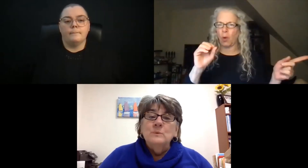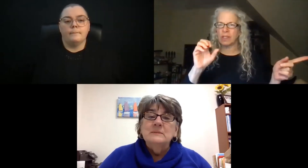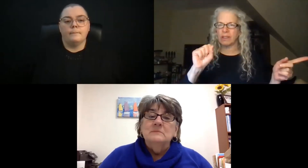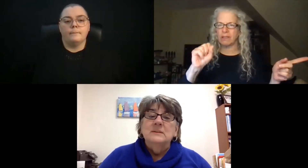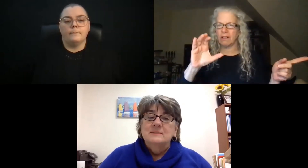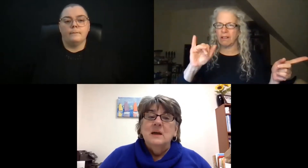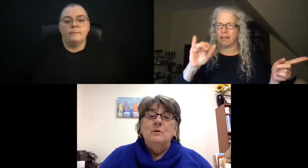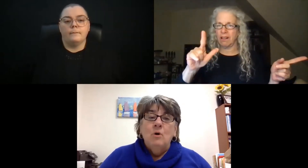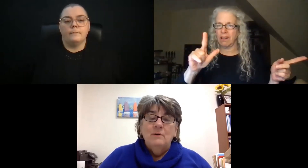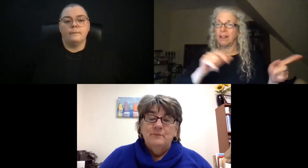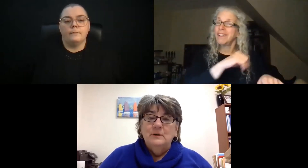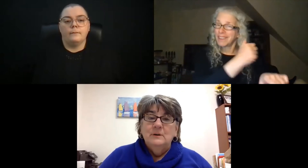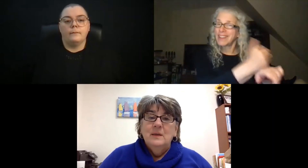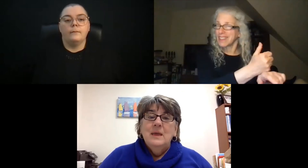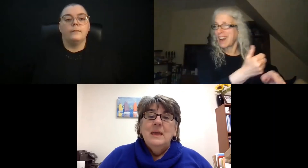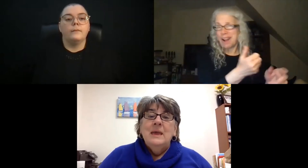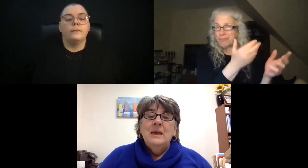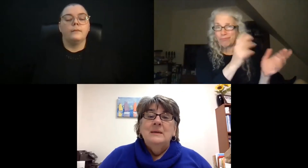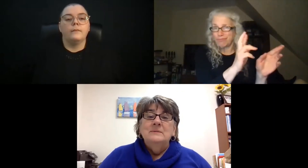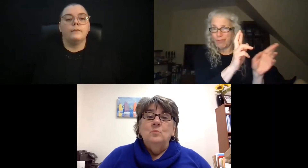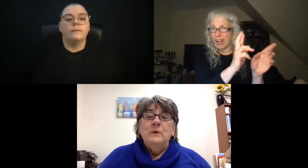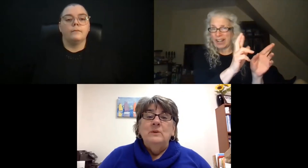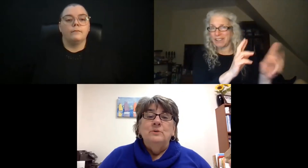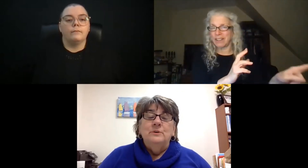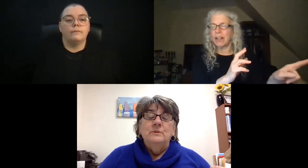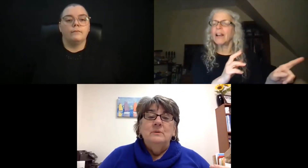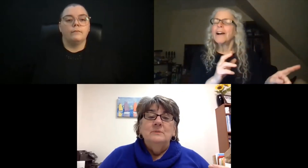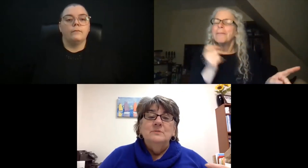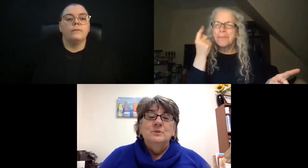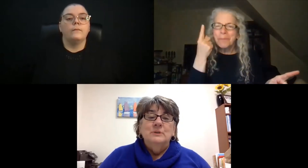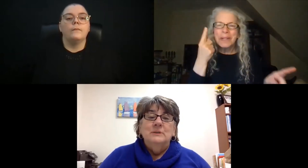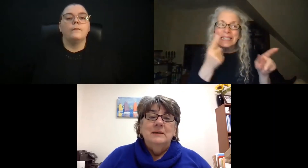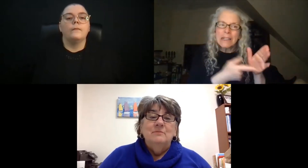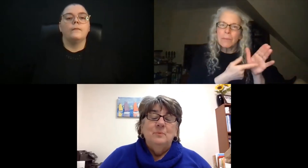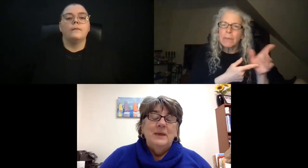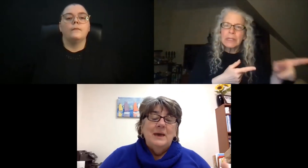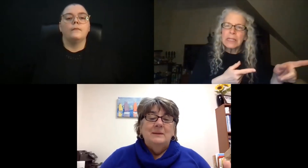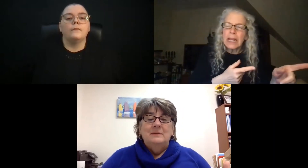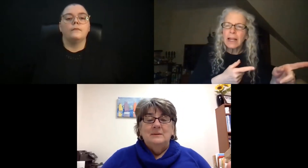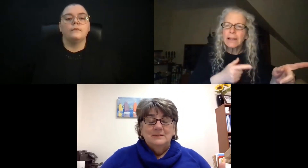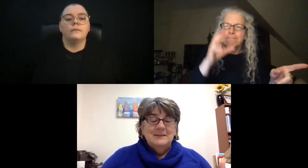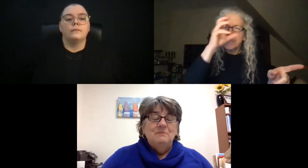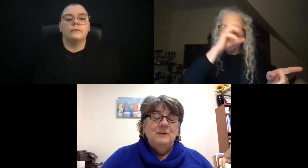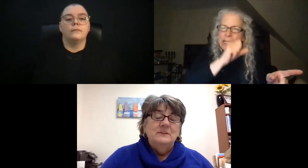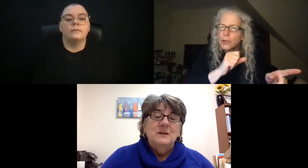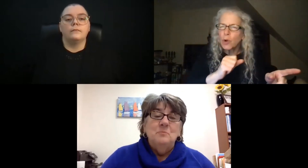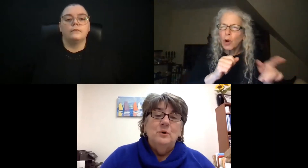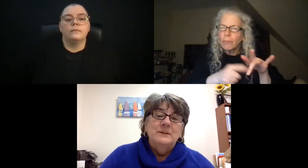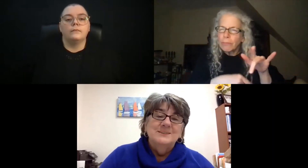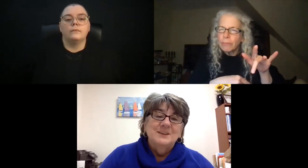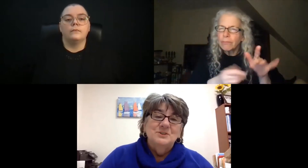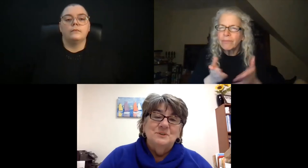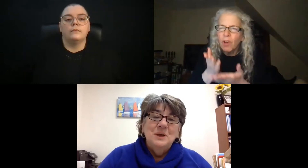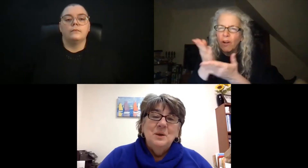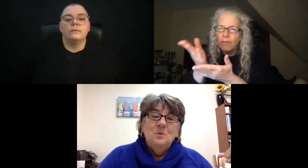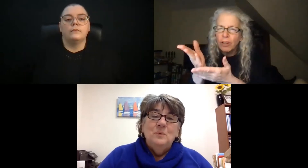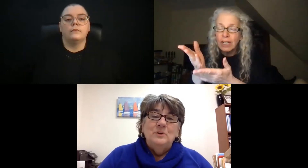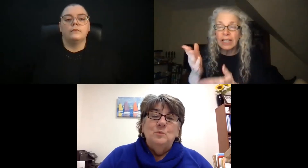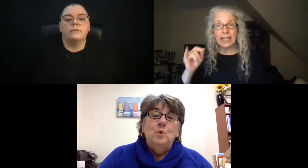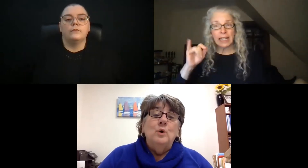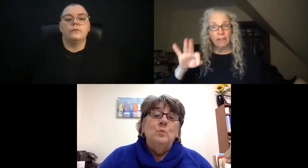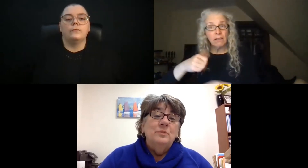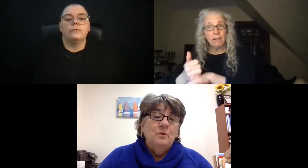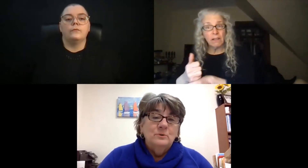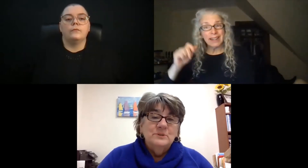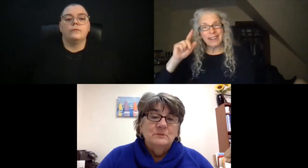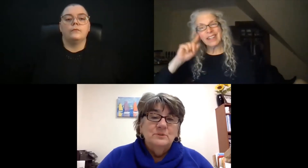things OSIL does not offer. And we could certainly, if we had a Deaf Inc. type organization, we